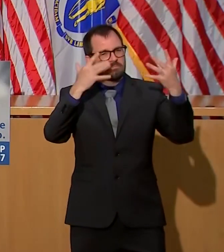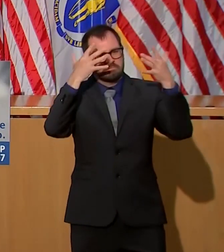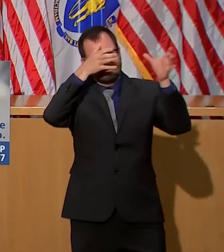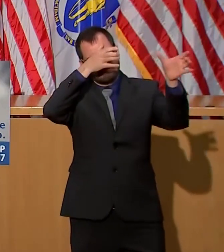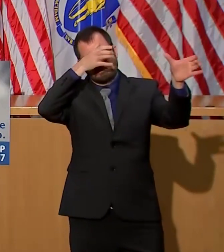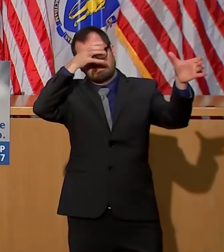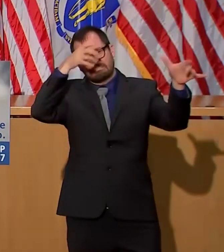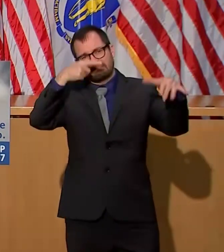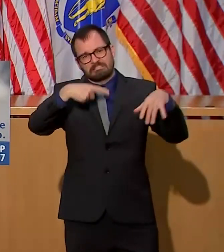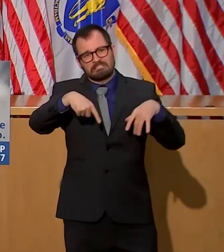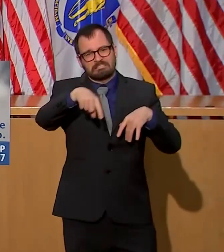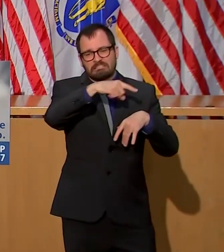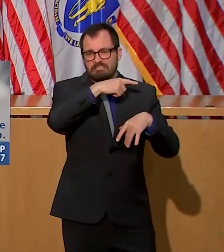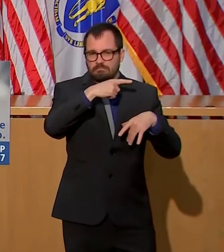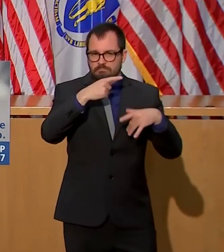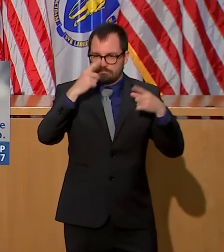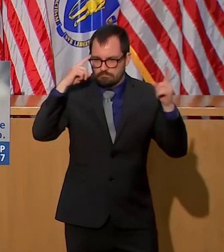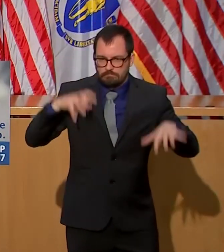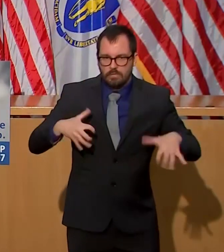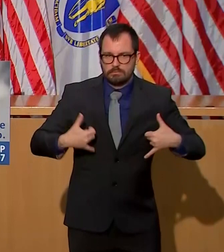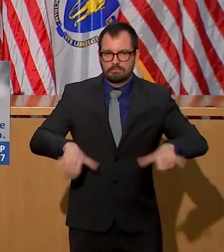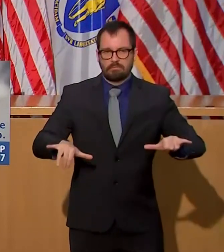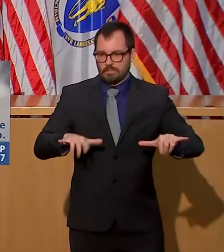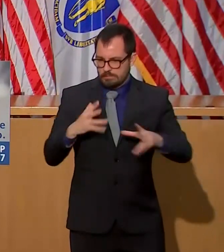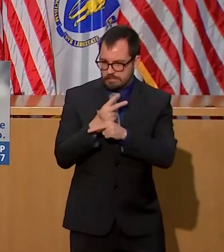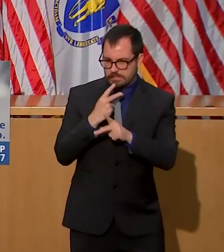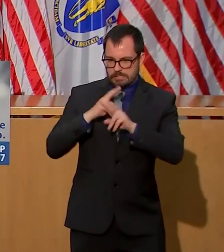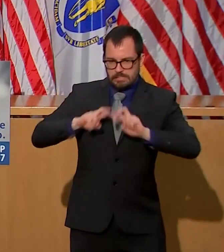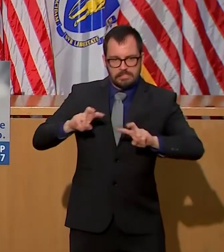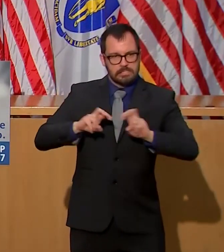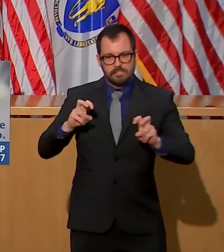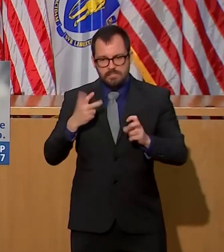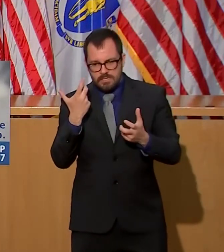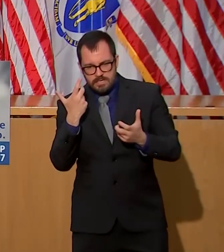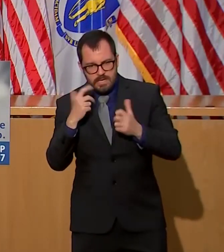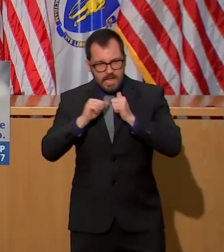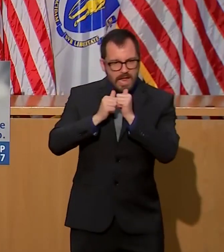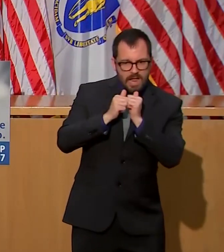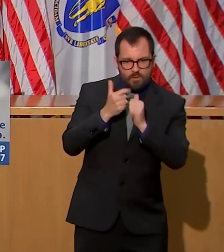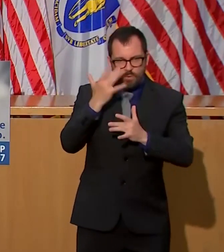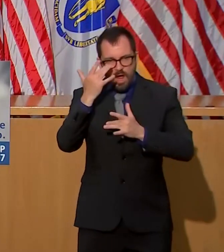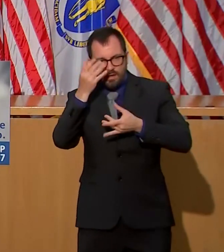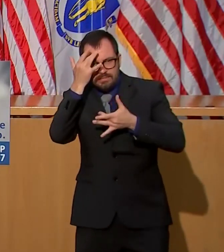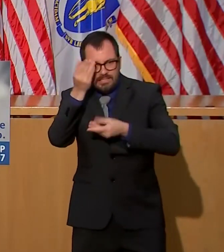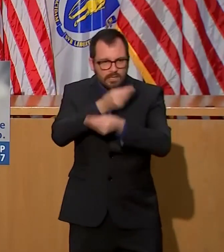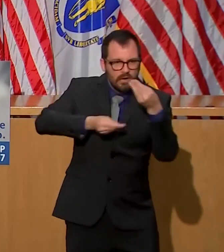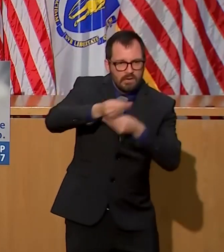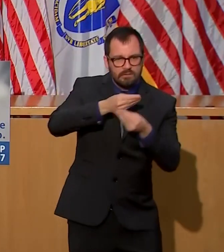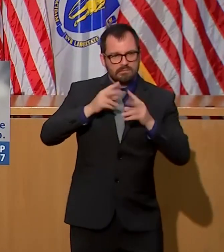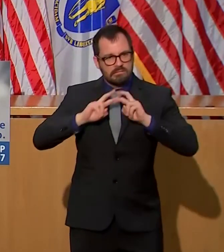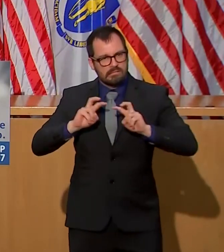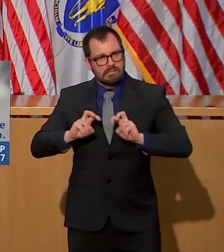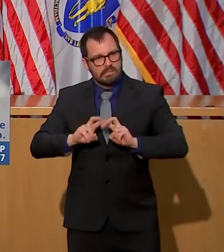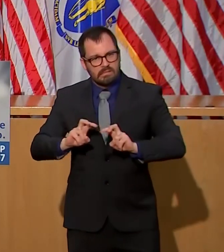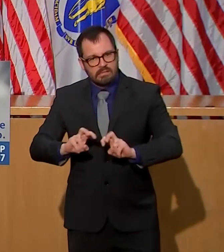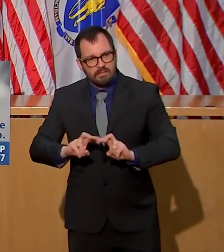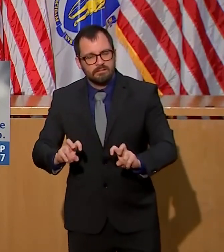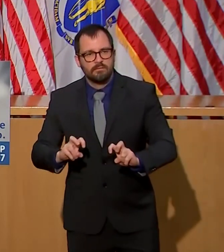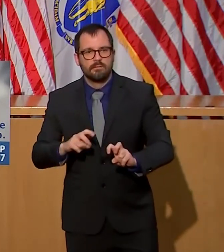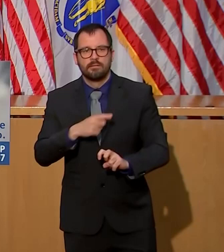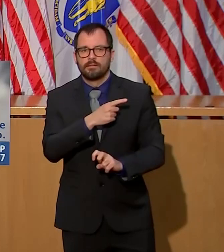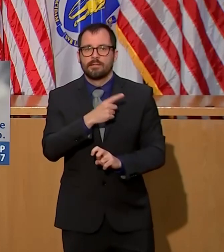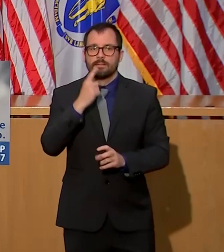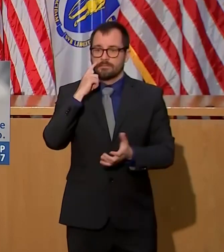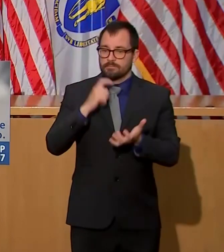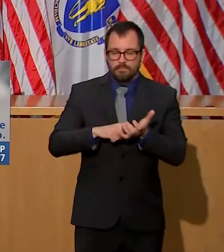COVID-19 gets into a facility, it spreads rapidly and in many cases can be undetected for days. I'm sure you all recall